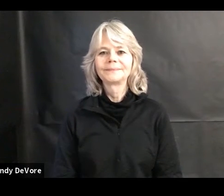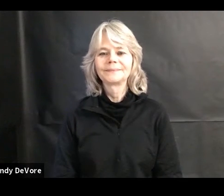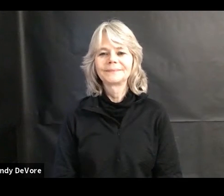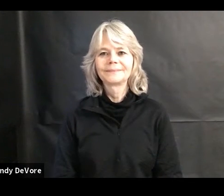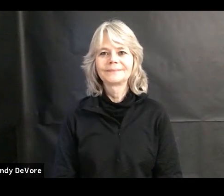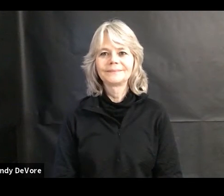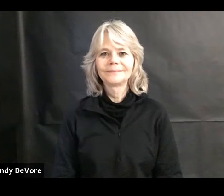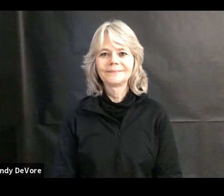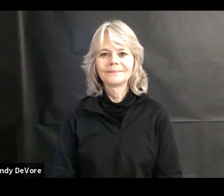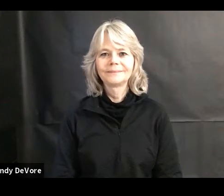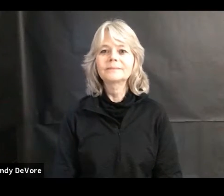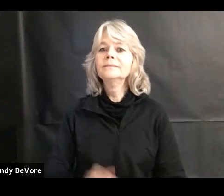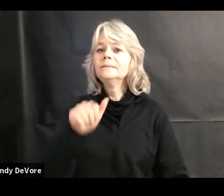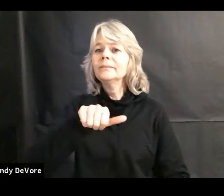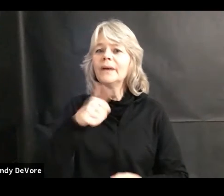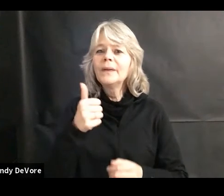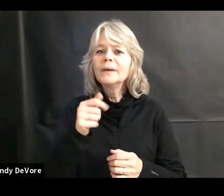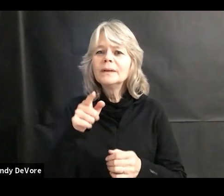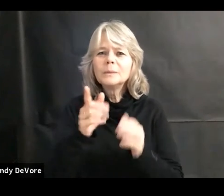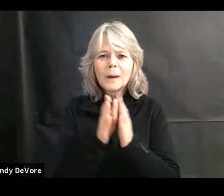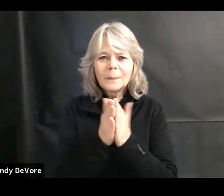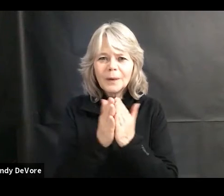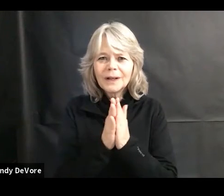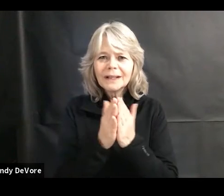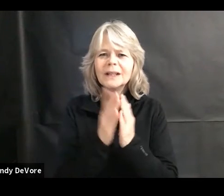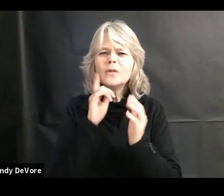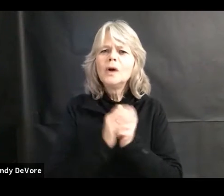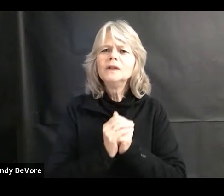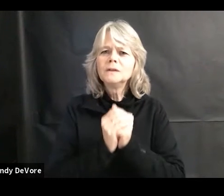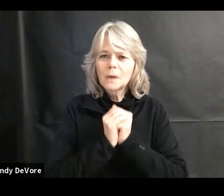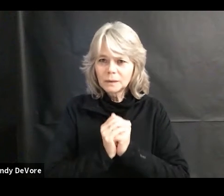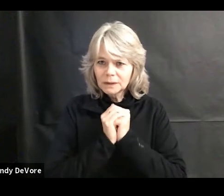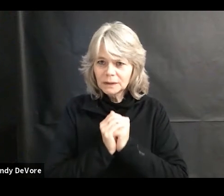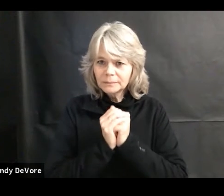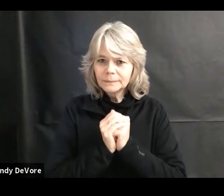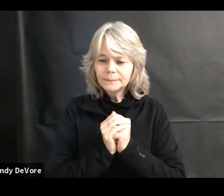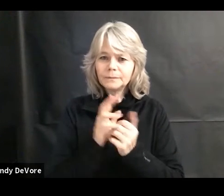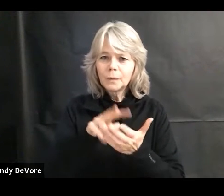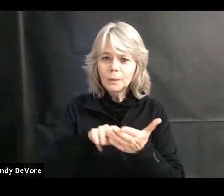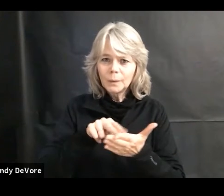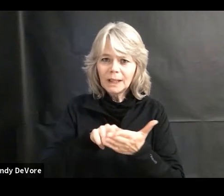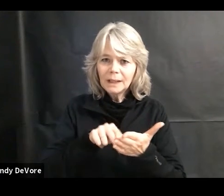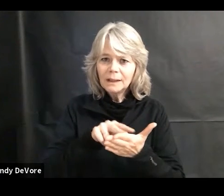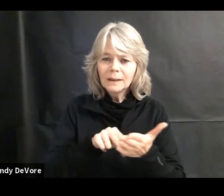Another thing we'll have in there is a little devotion booklet. It's like a study.